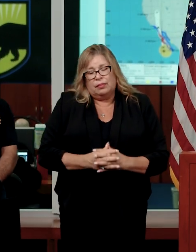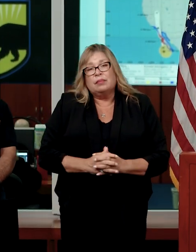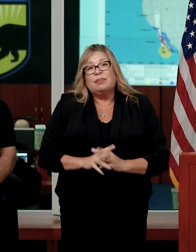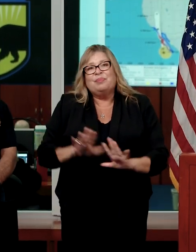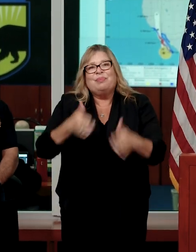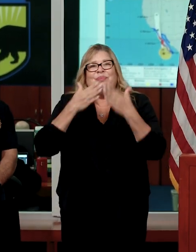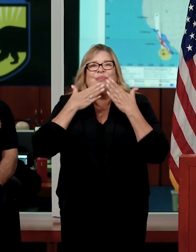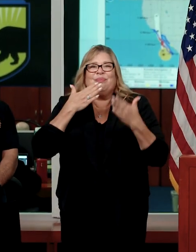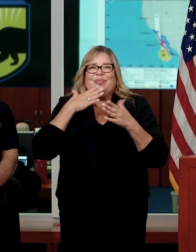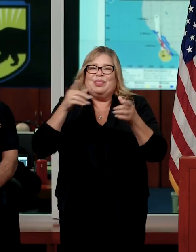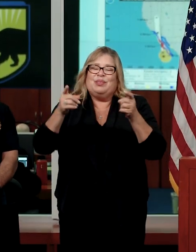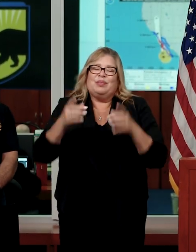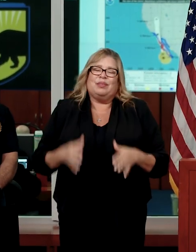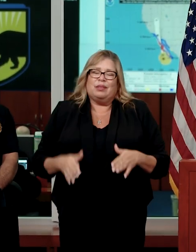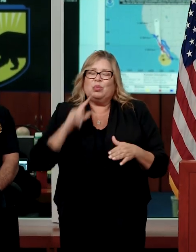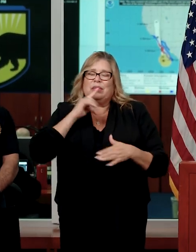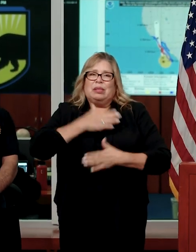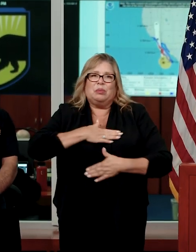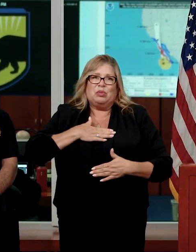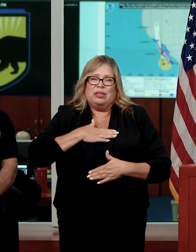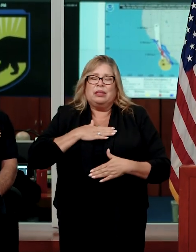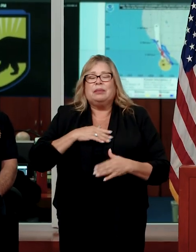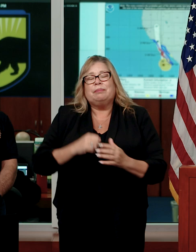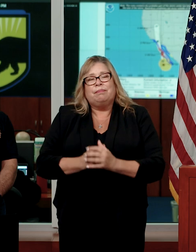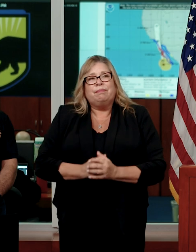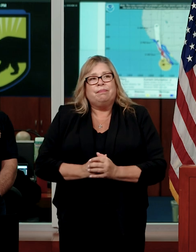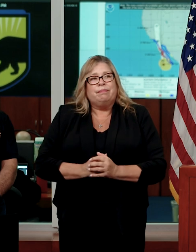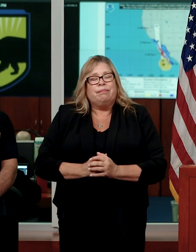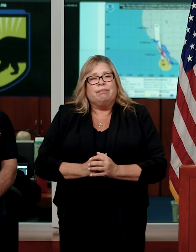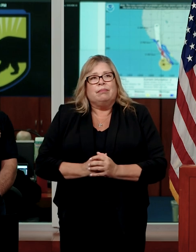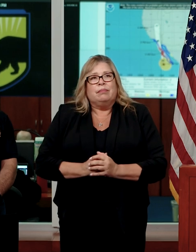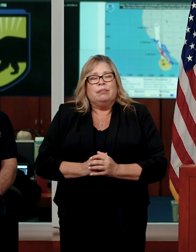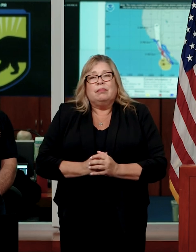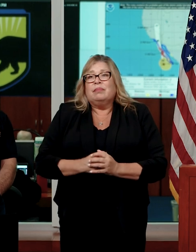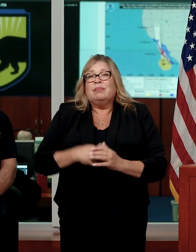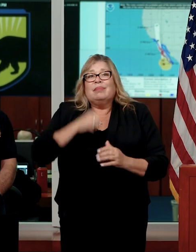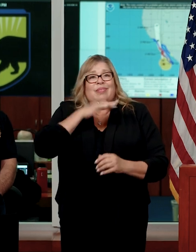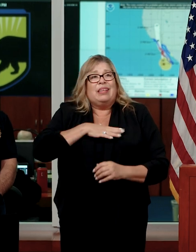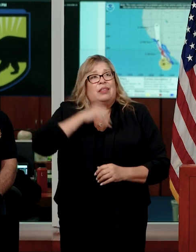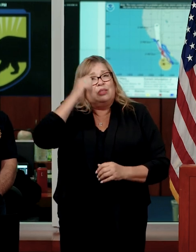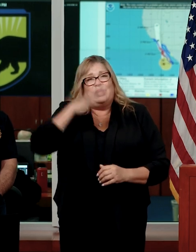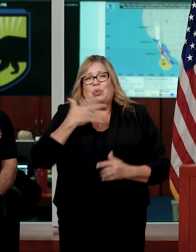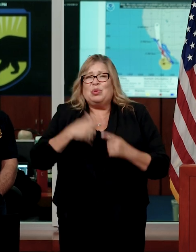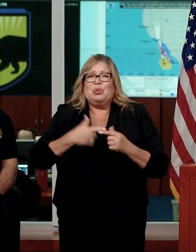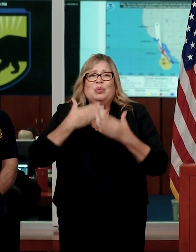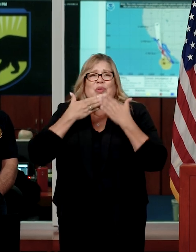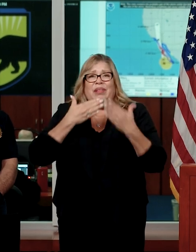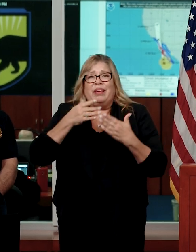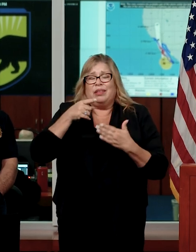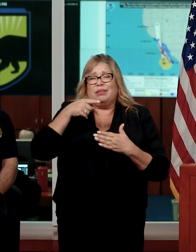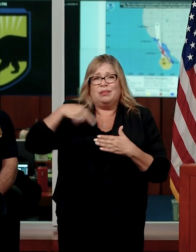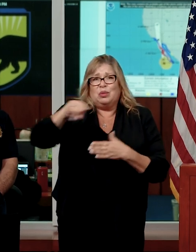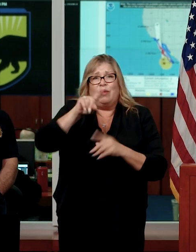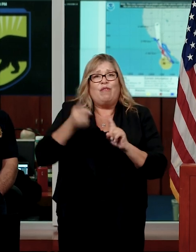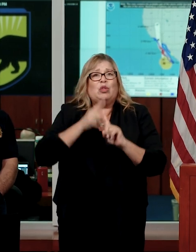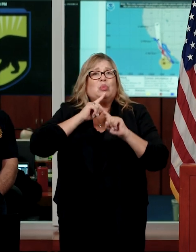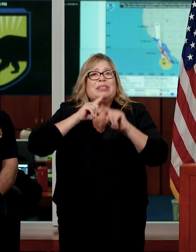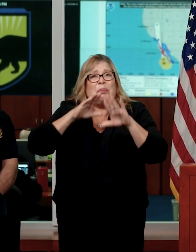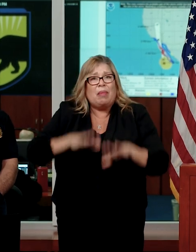Thank you, Director Tavares. I appreciate that. Ladies and gentlemen, I first want to thank the first responders and the people who have been working tirelessly